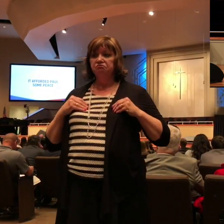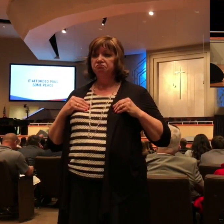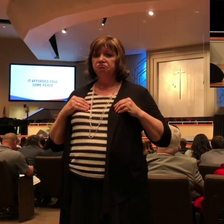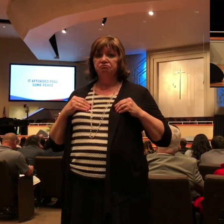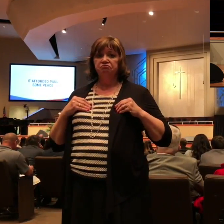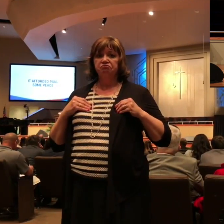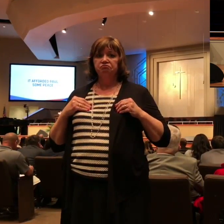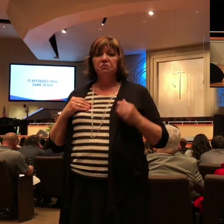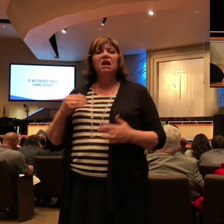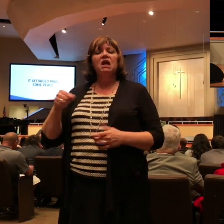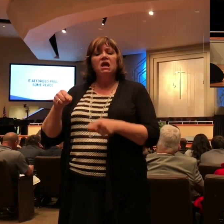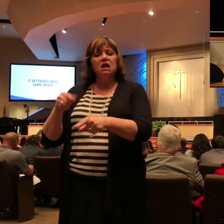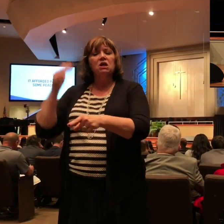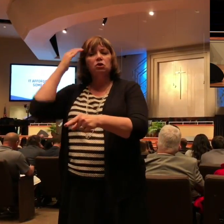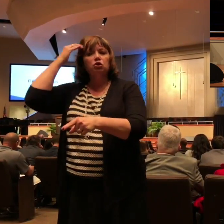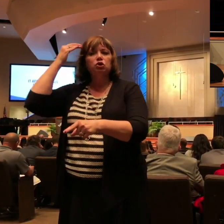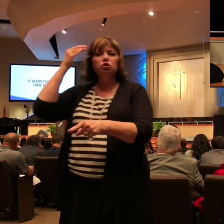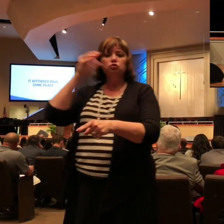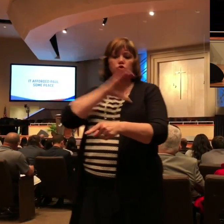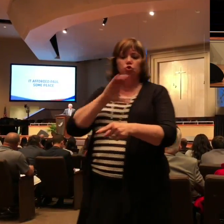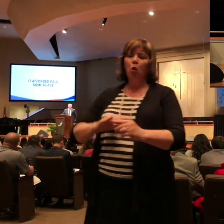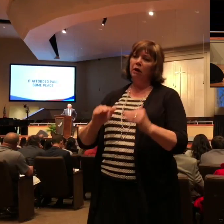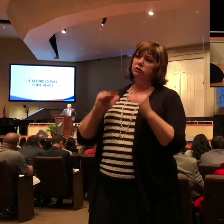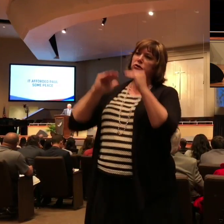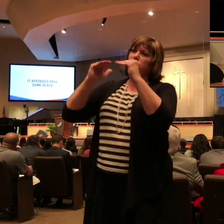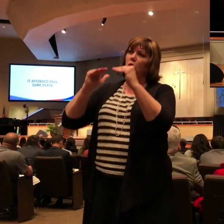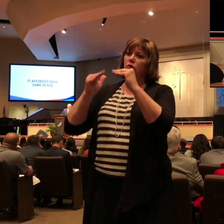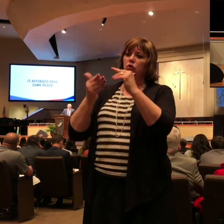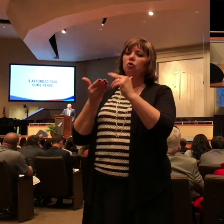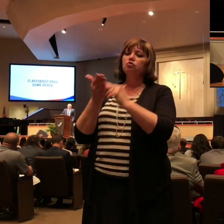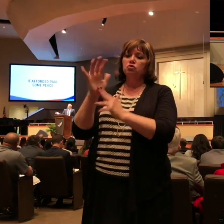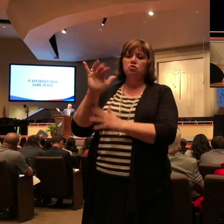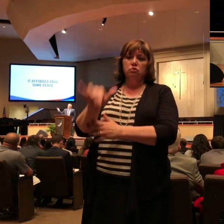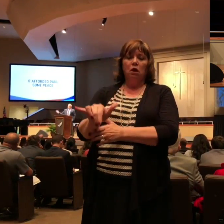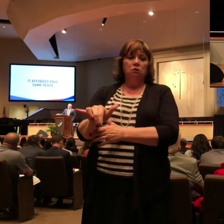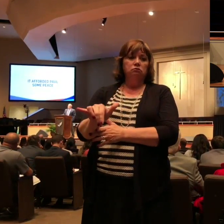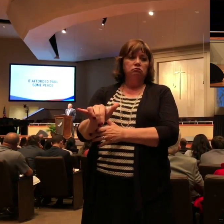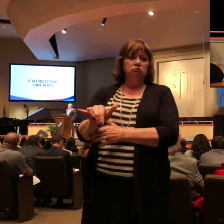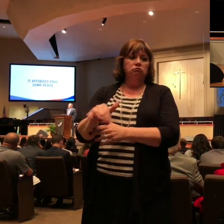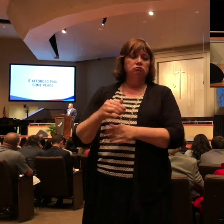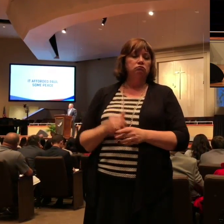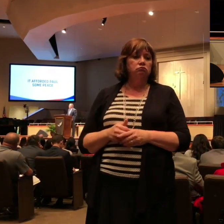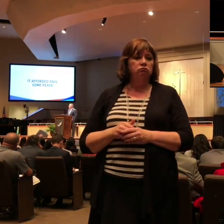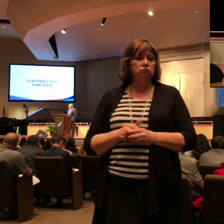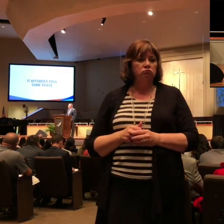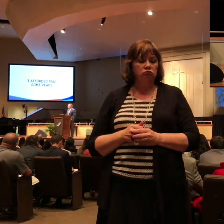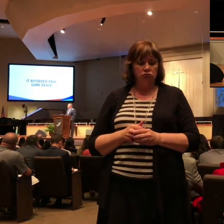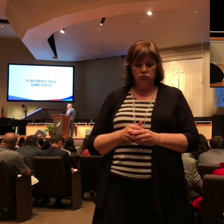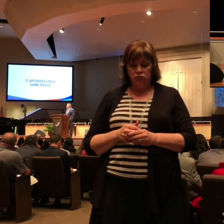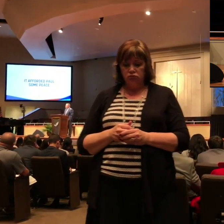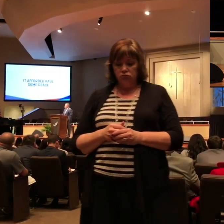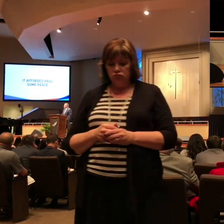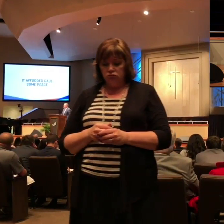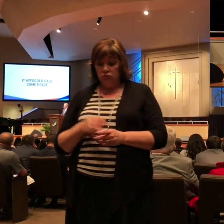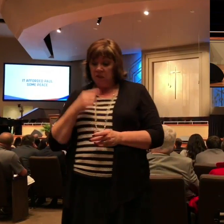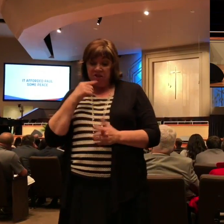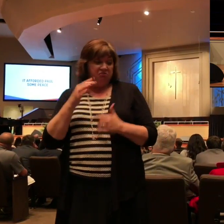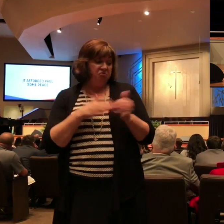this text this portion of the letter by saying by life or death it doesn't matter